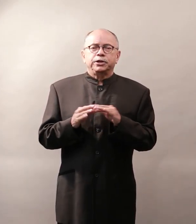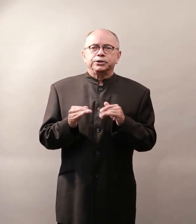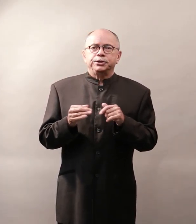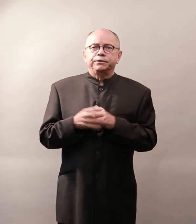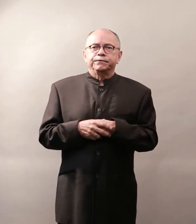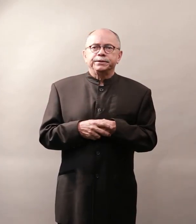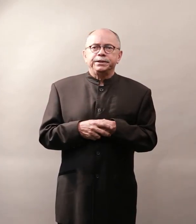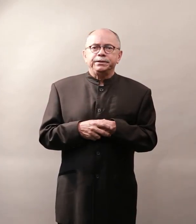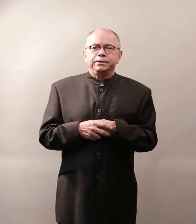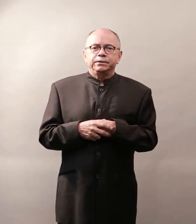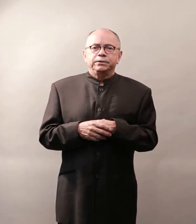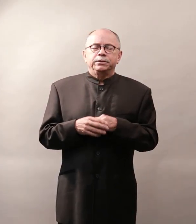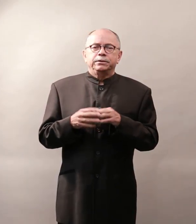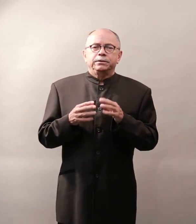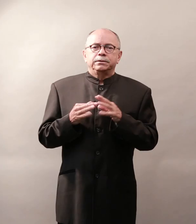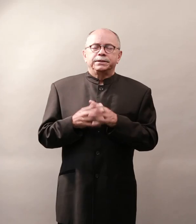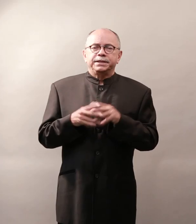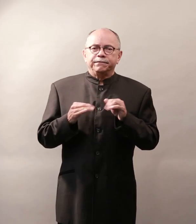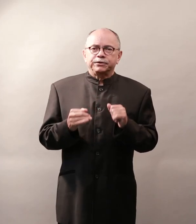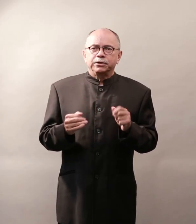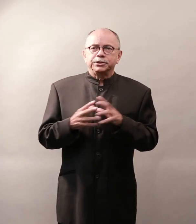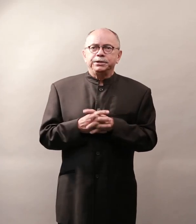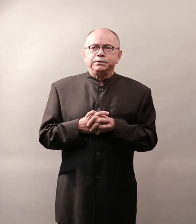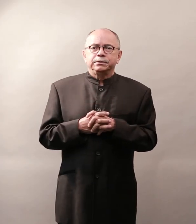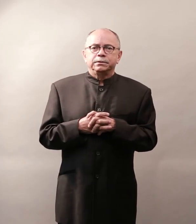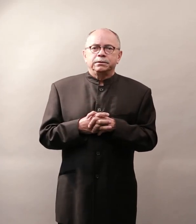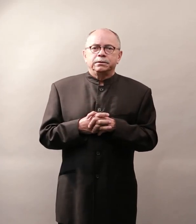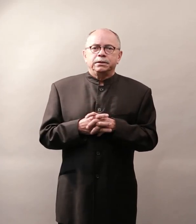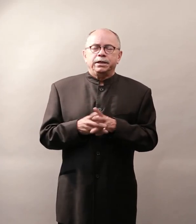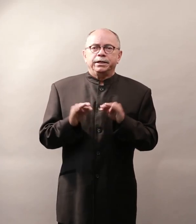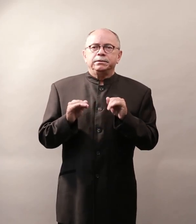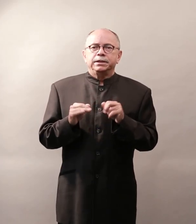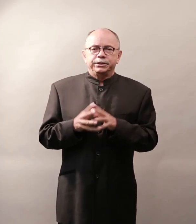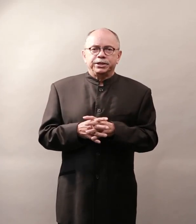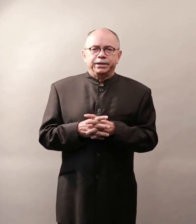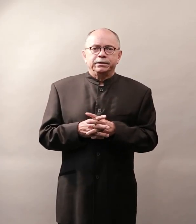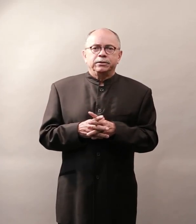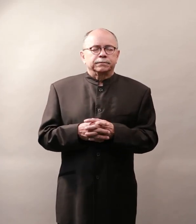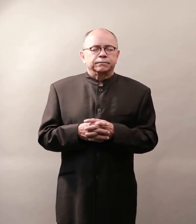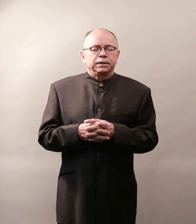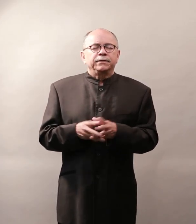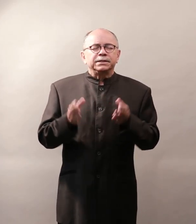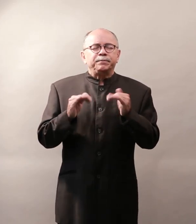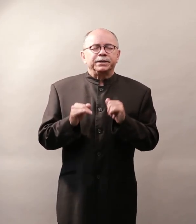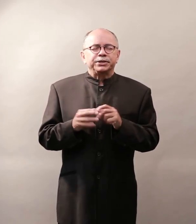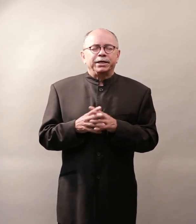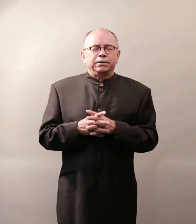Chongqing University, the city of Chongqing, and in China. This has been a challenge.